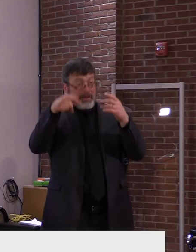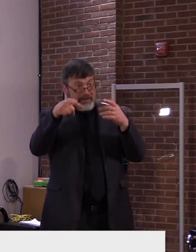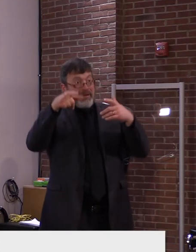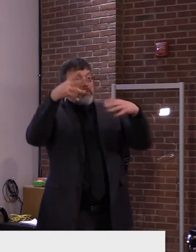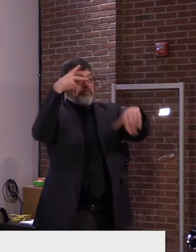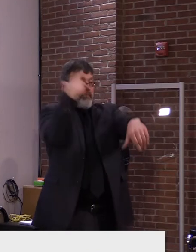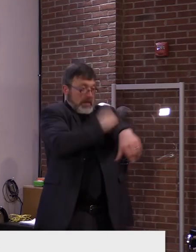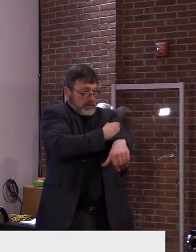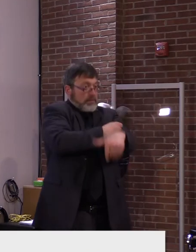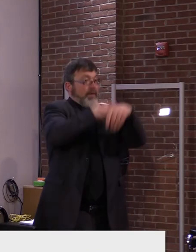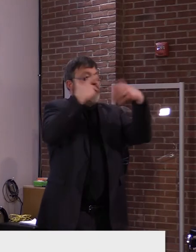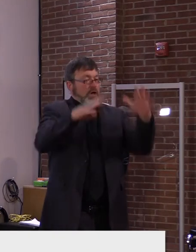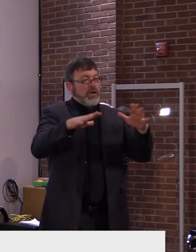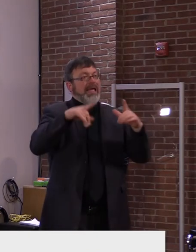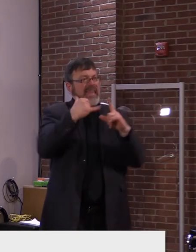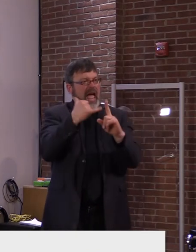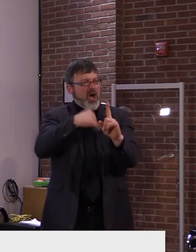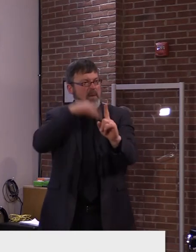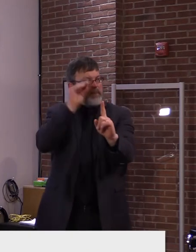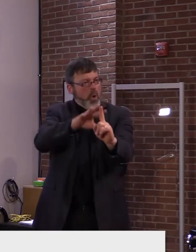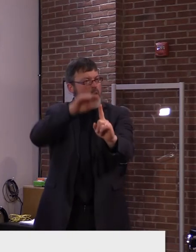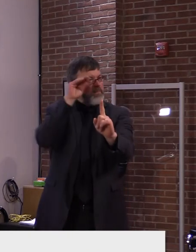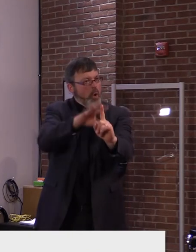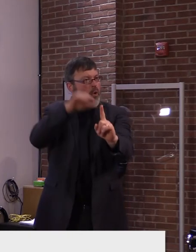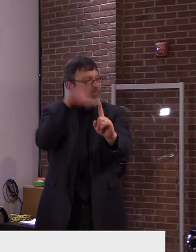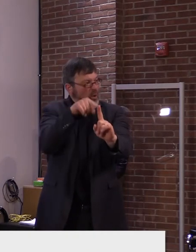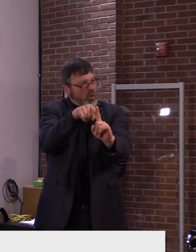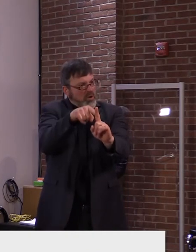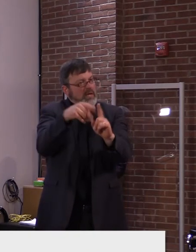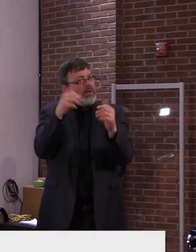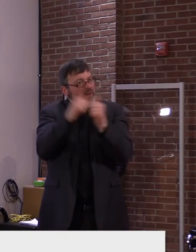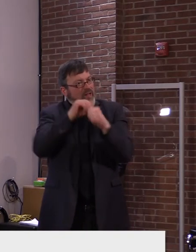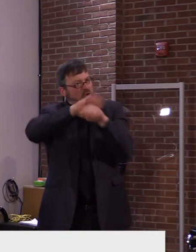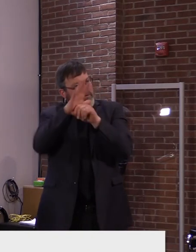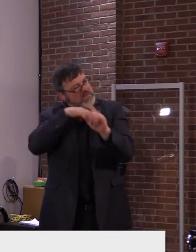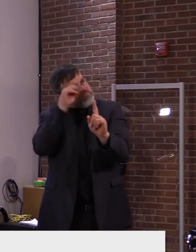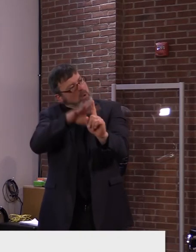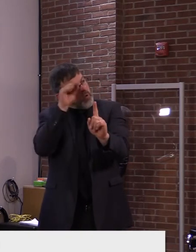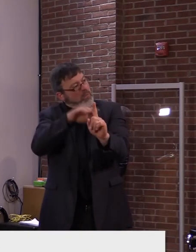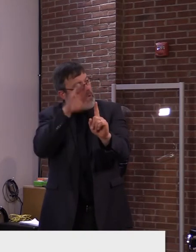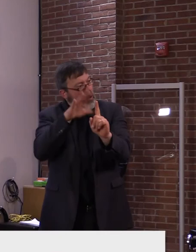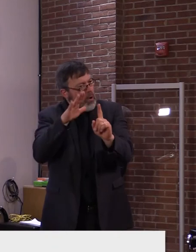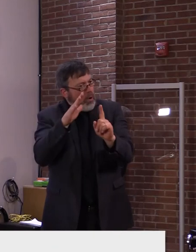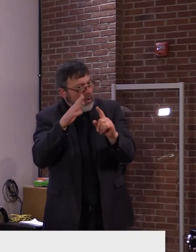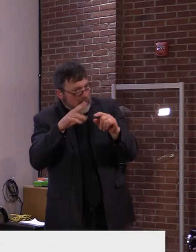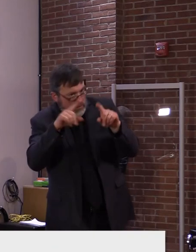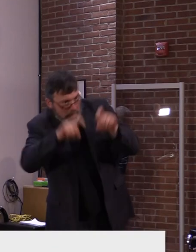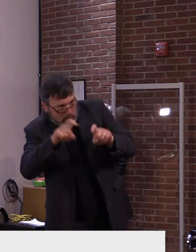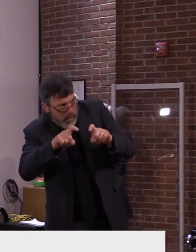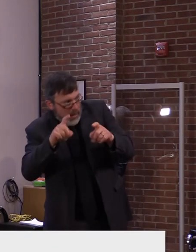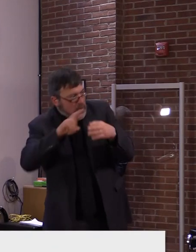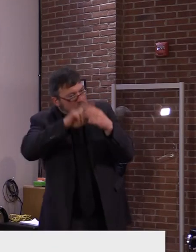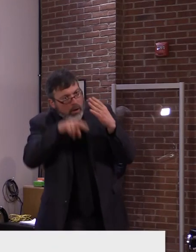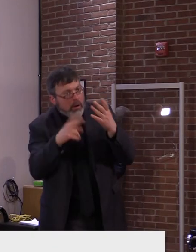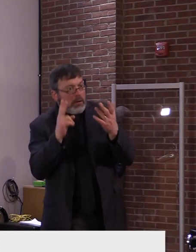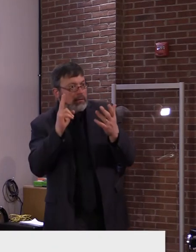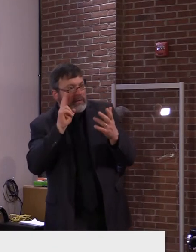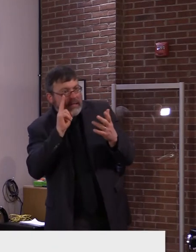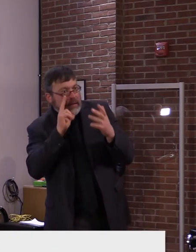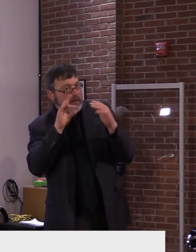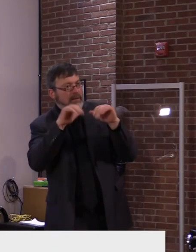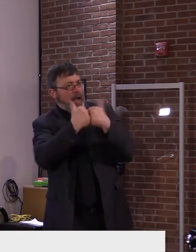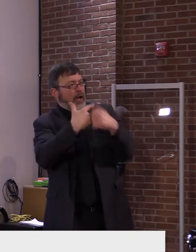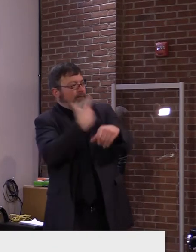um, and looking at the same question with regards to vaccination. And they've been able to, um,